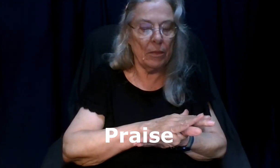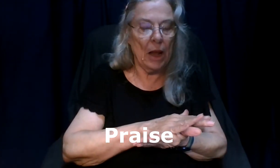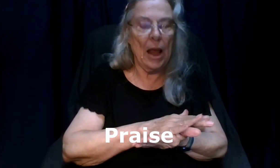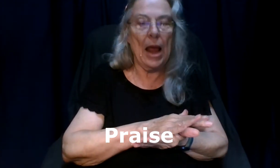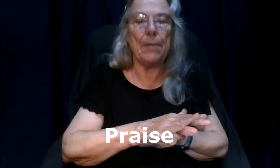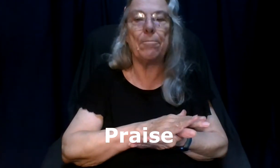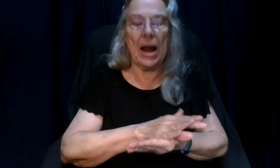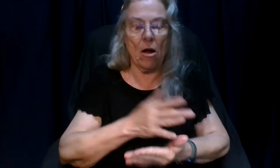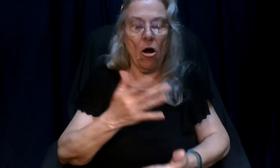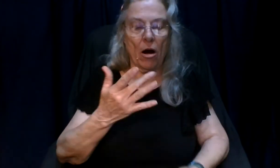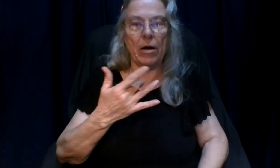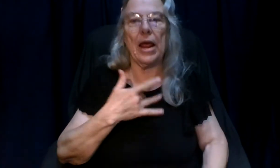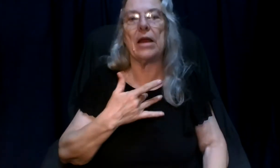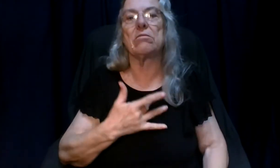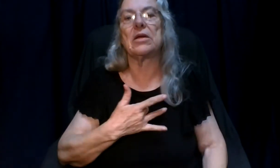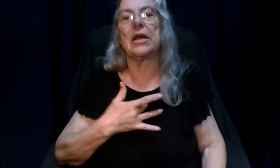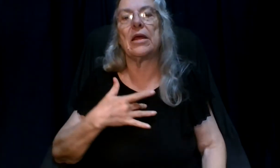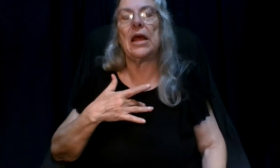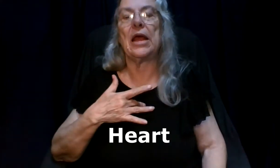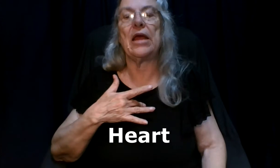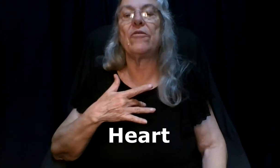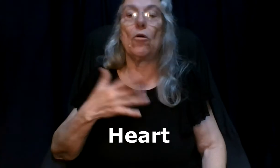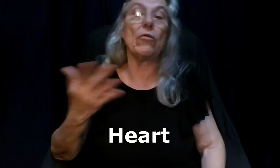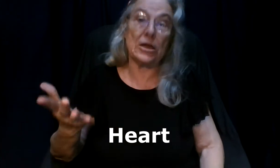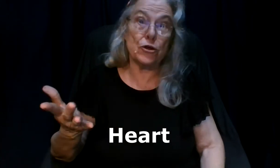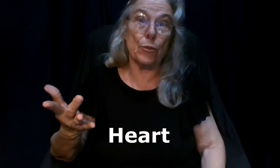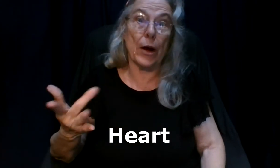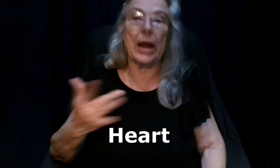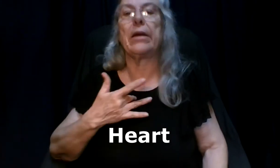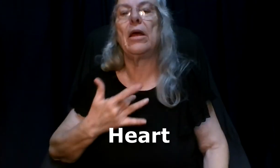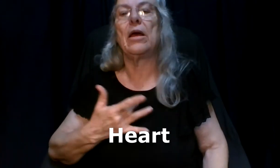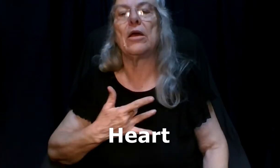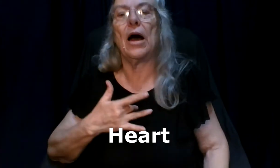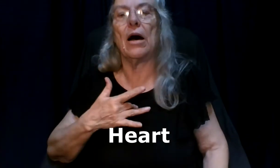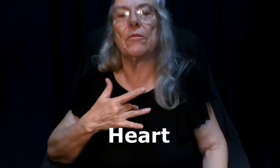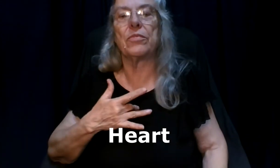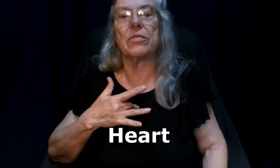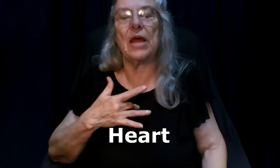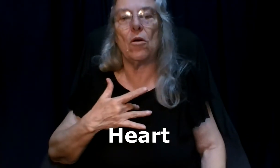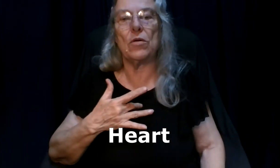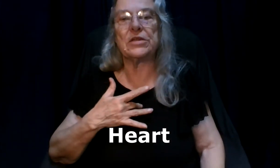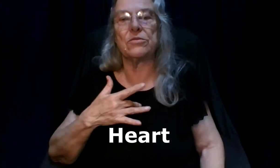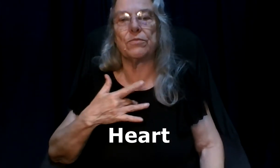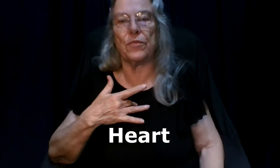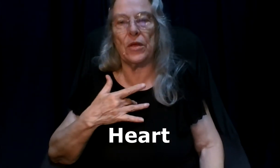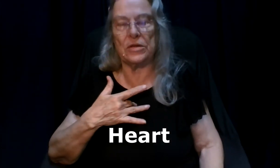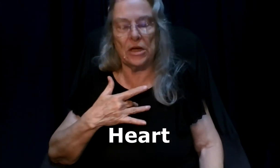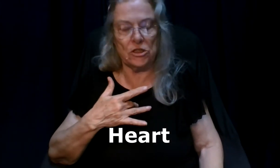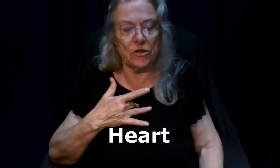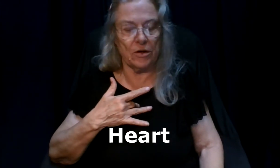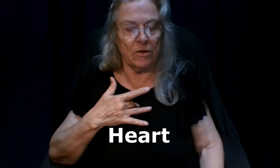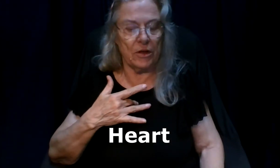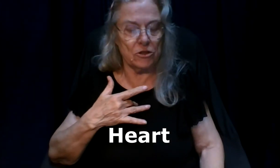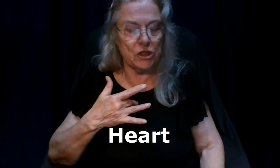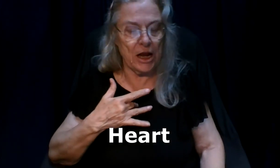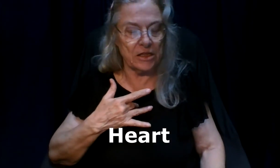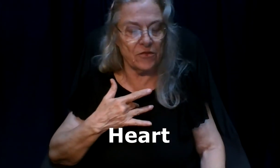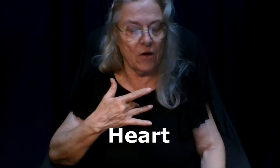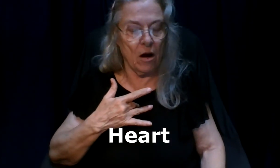my heart and even though that's your brain um they always touch their their chest for heart